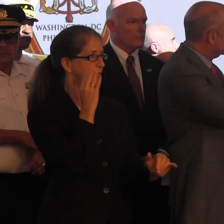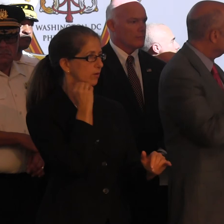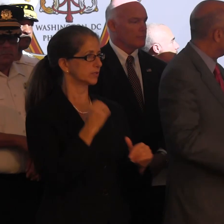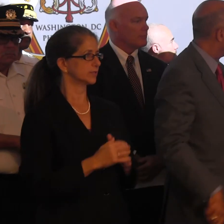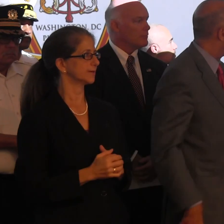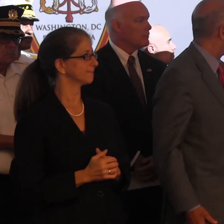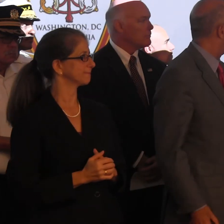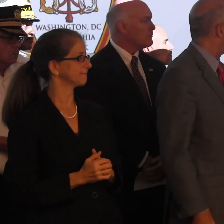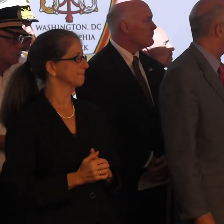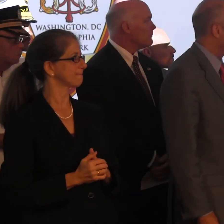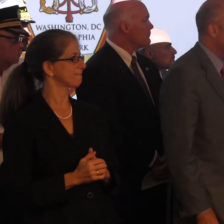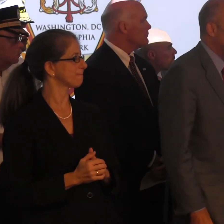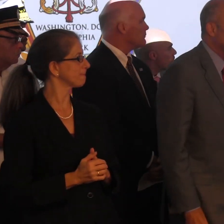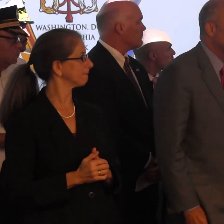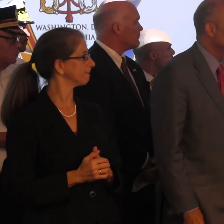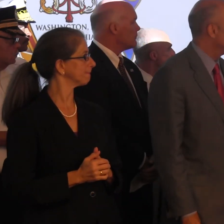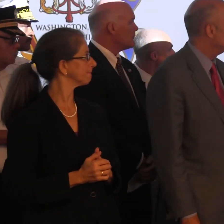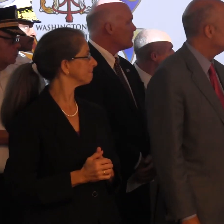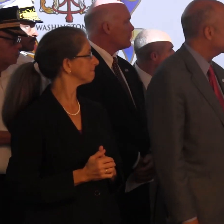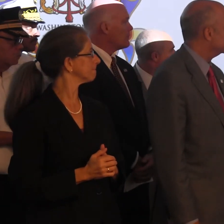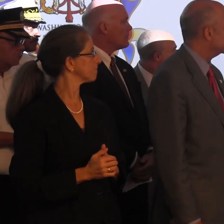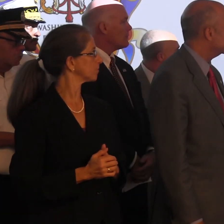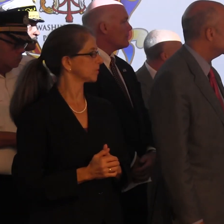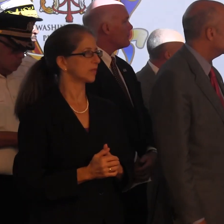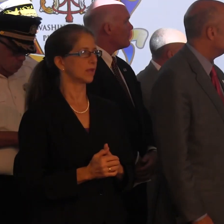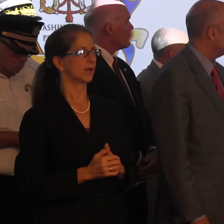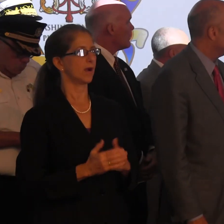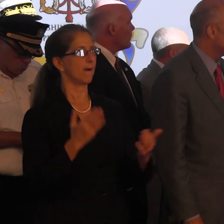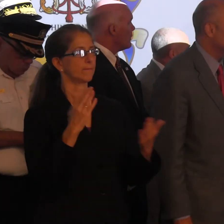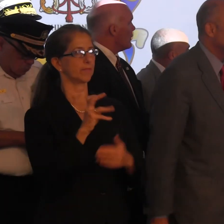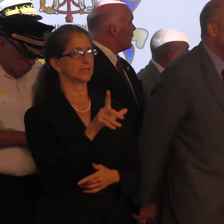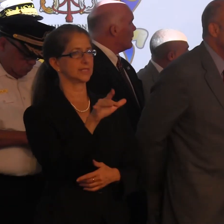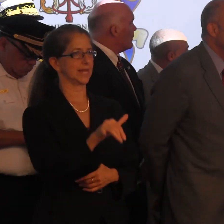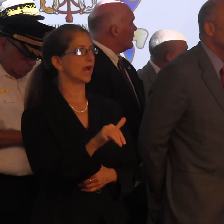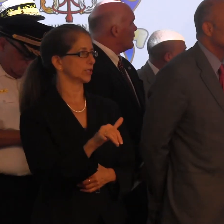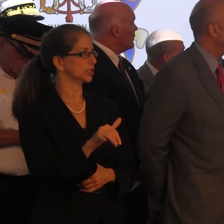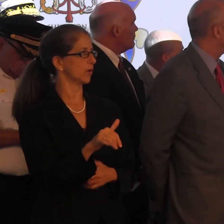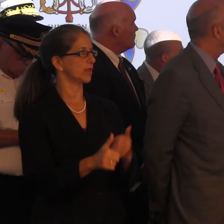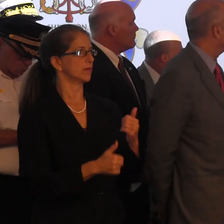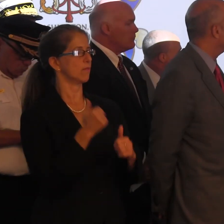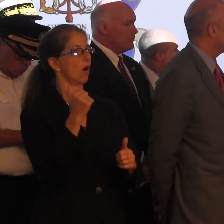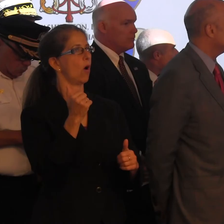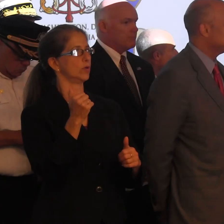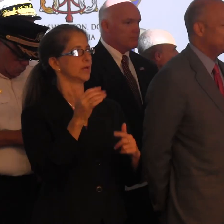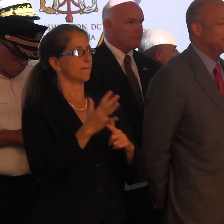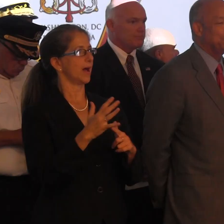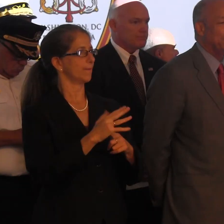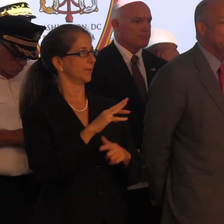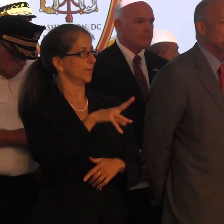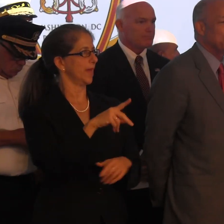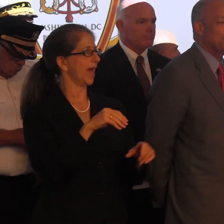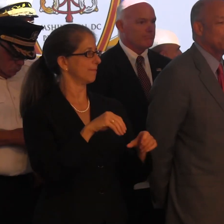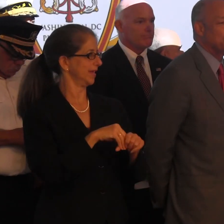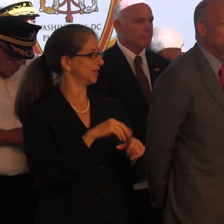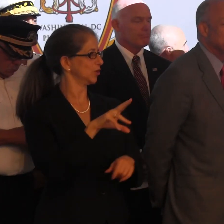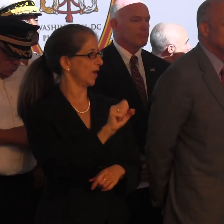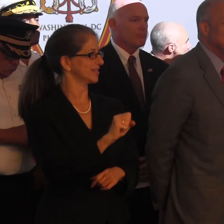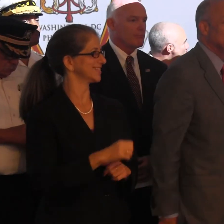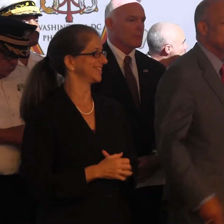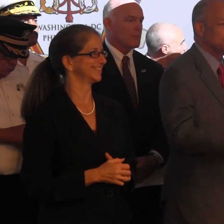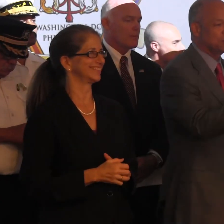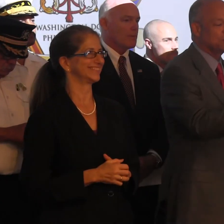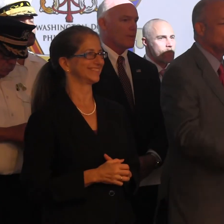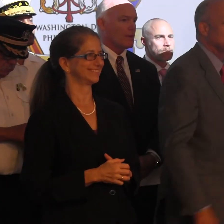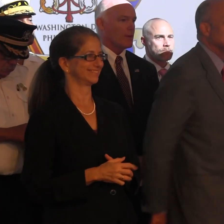everywhere, right? That is probably, Mr. Secretary, probably the most popular map in the United States of America right now. Probably everywhere. Yeah.